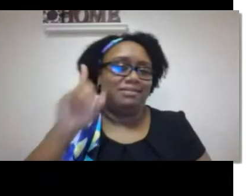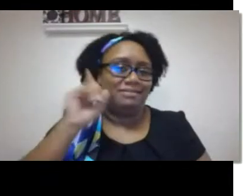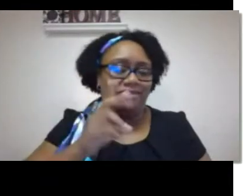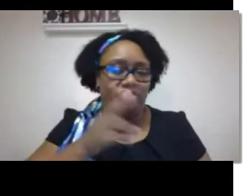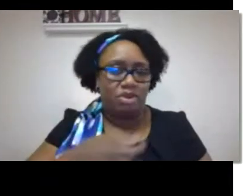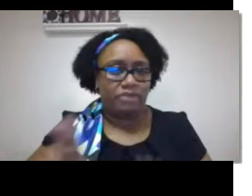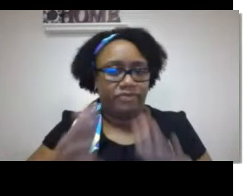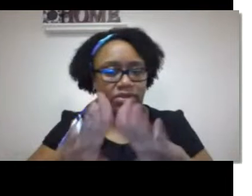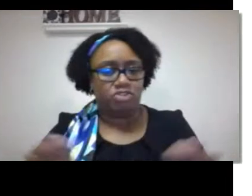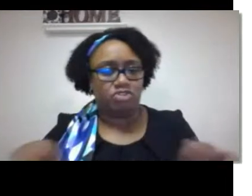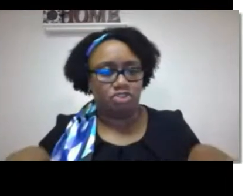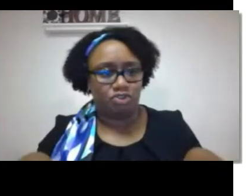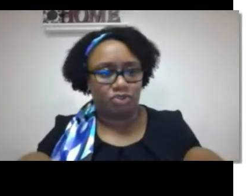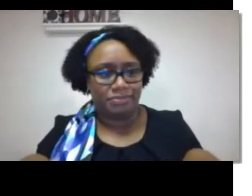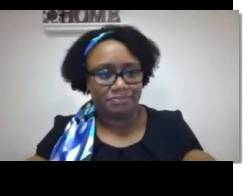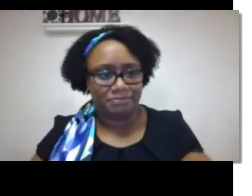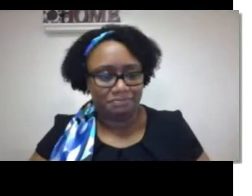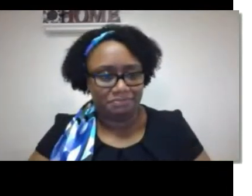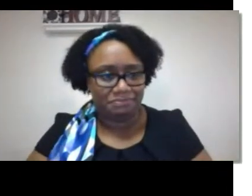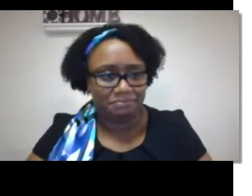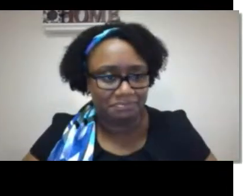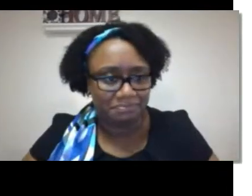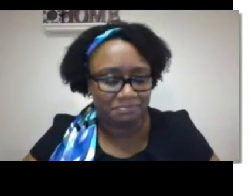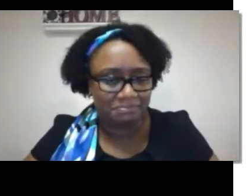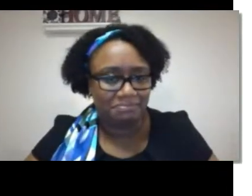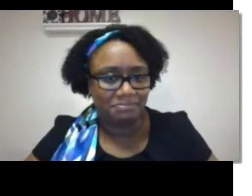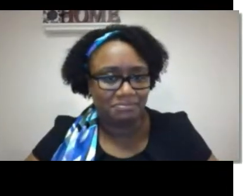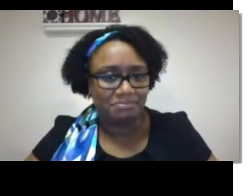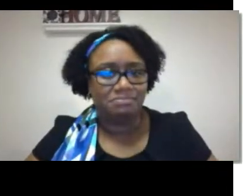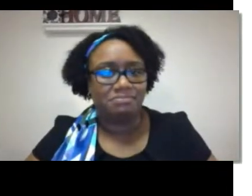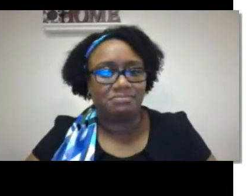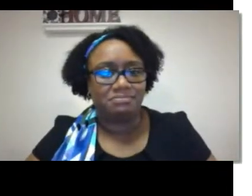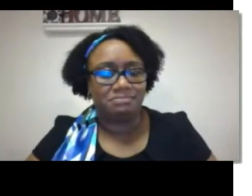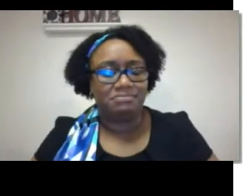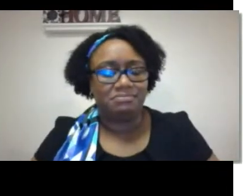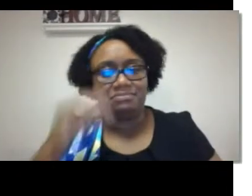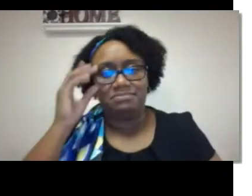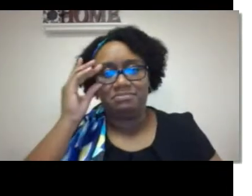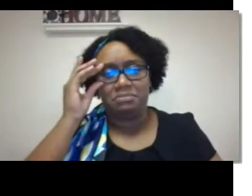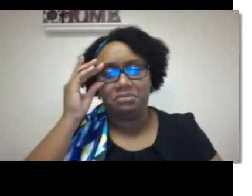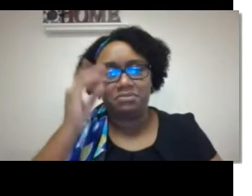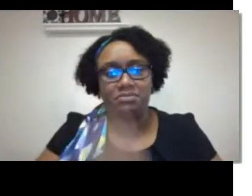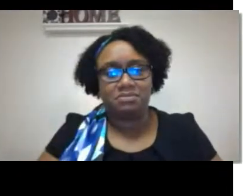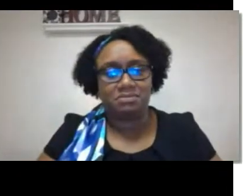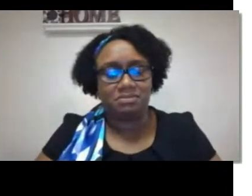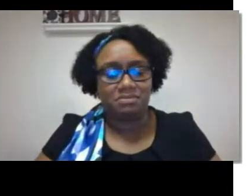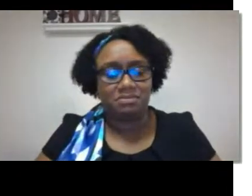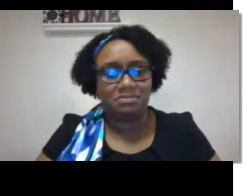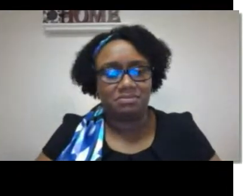about bimodal bilingualism for deaf and hard of hearing children.